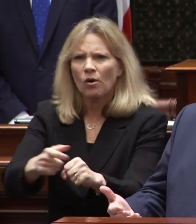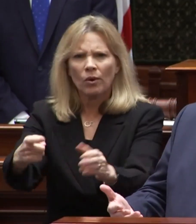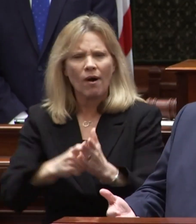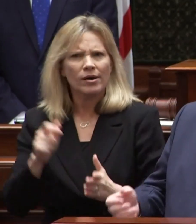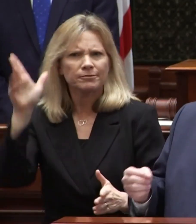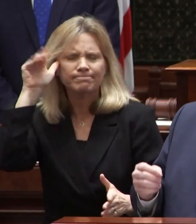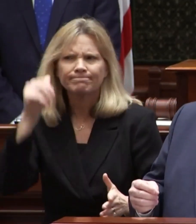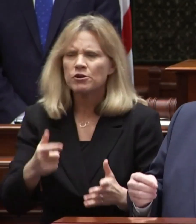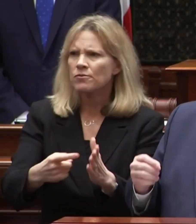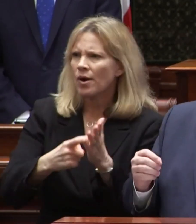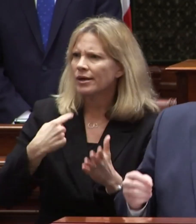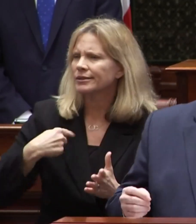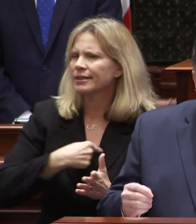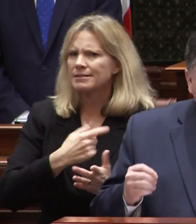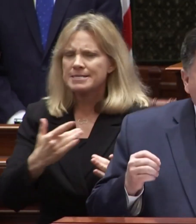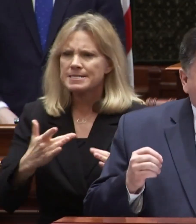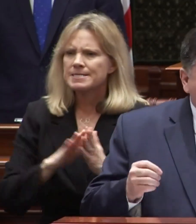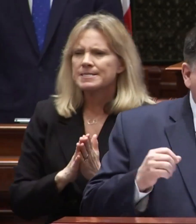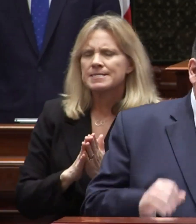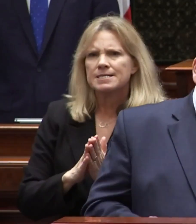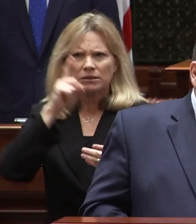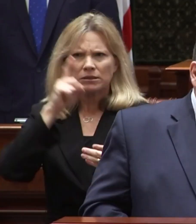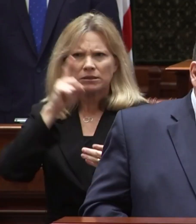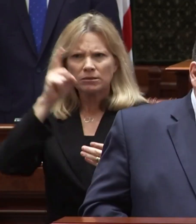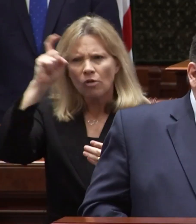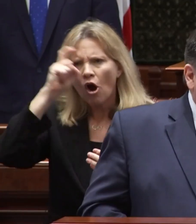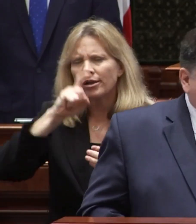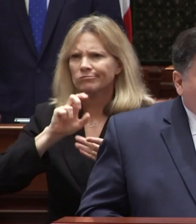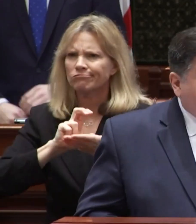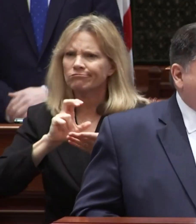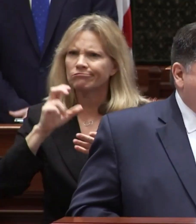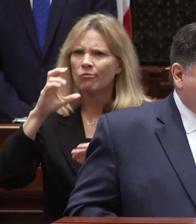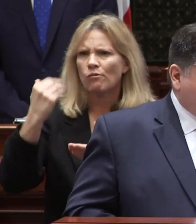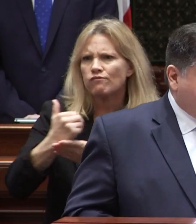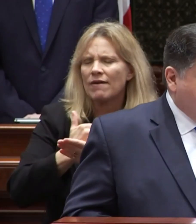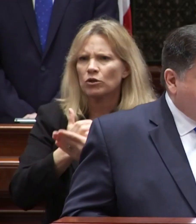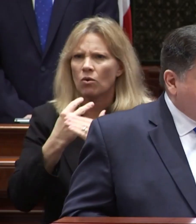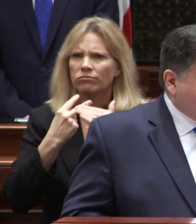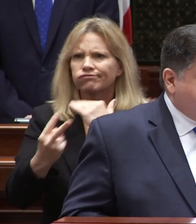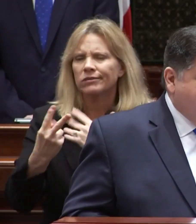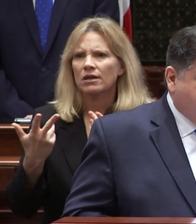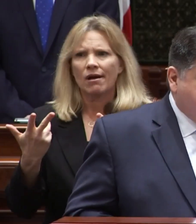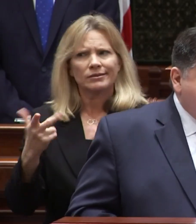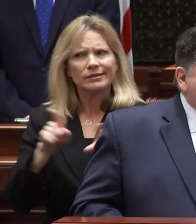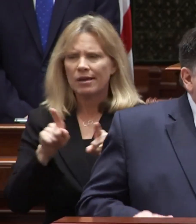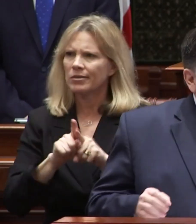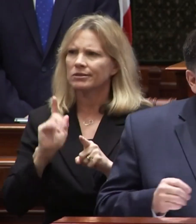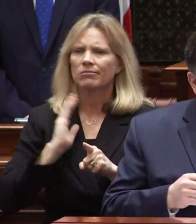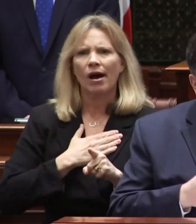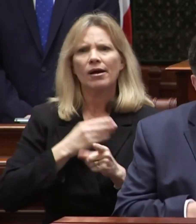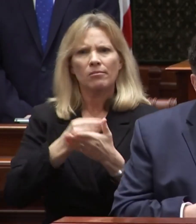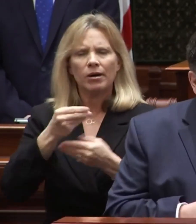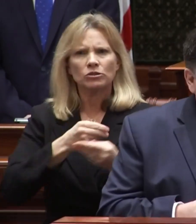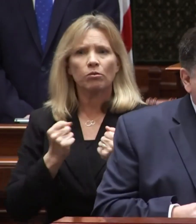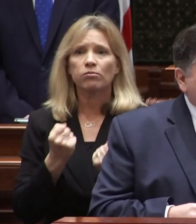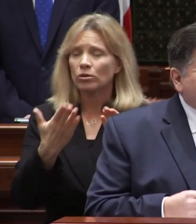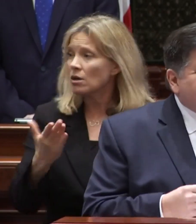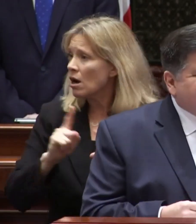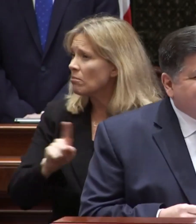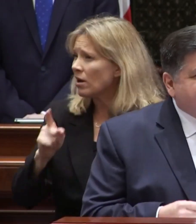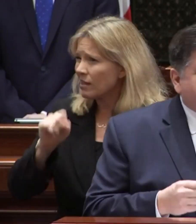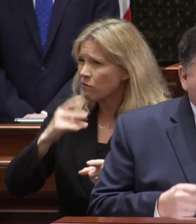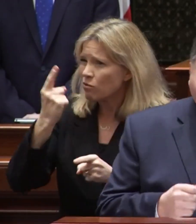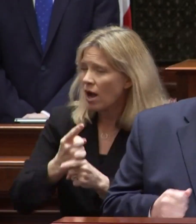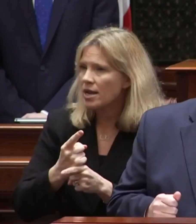persistence it requires conservative revenue estimates as all of my budget proposals have but when done right